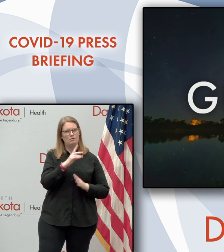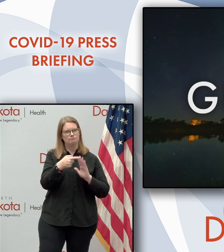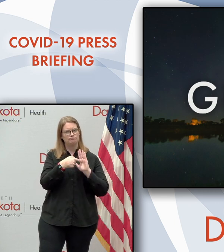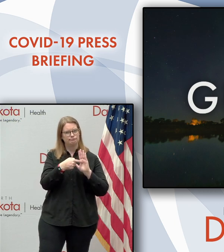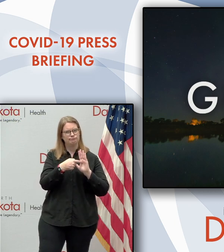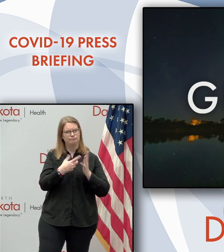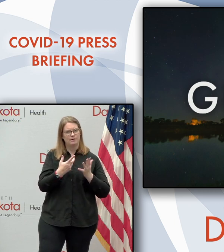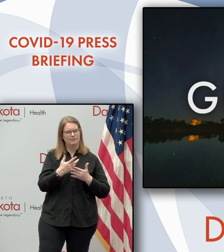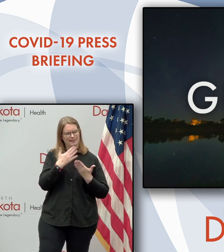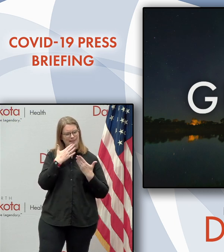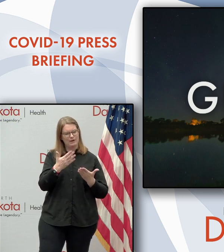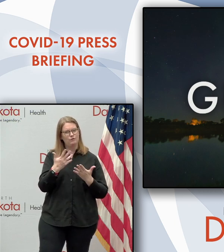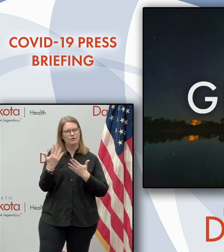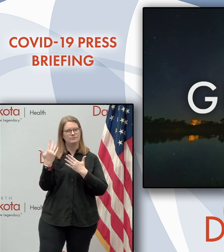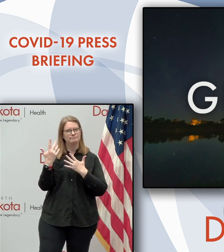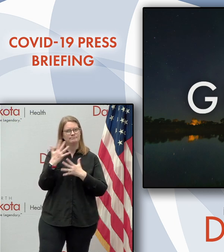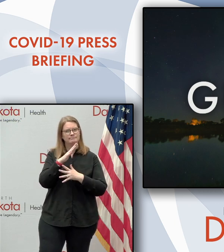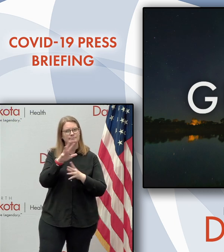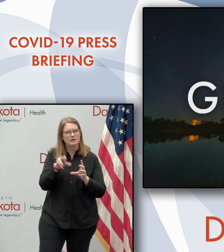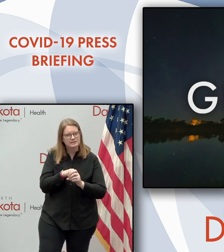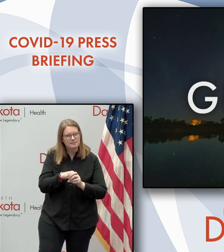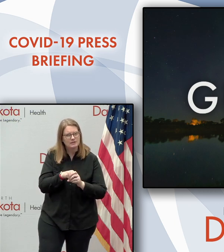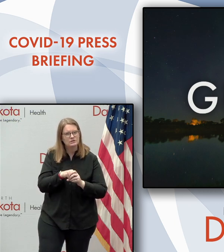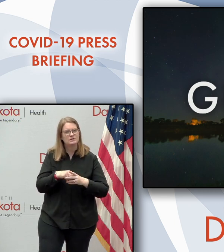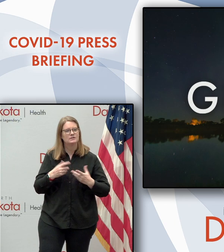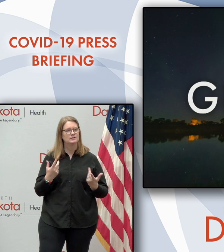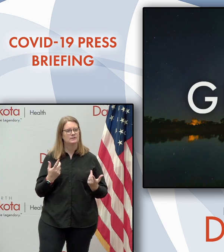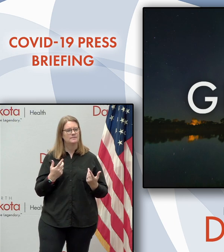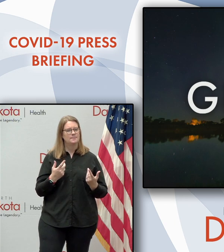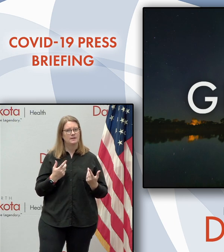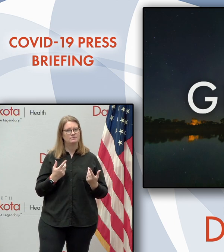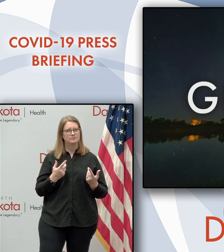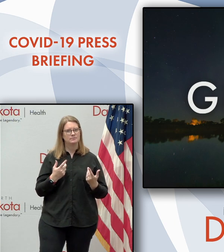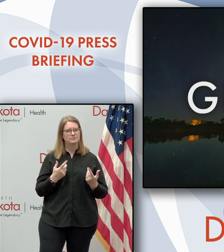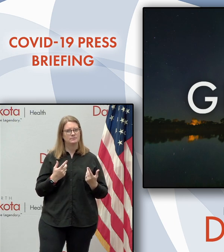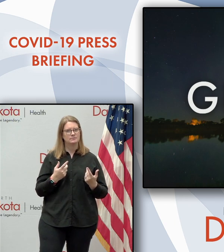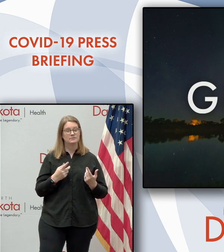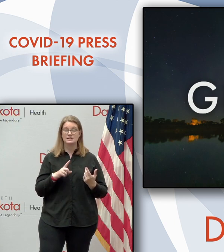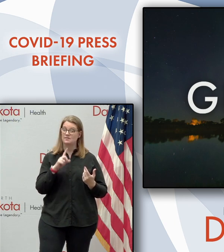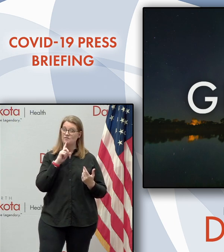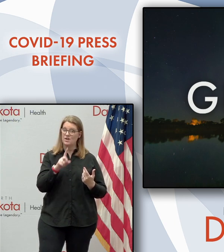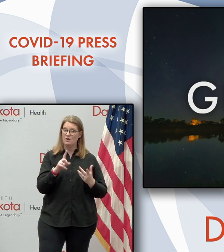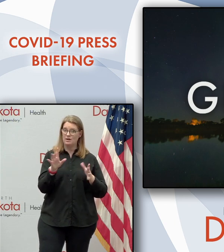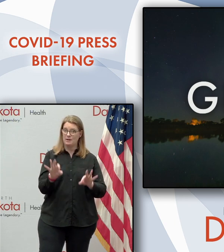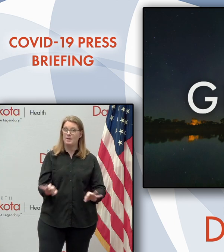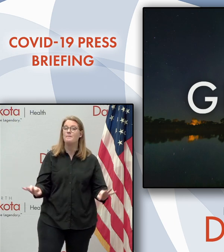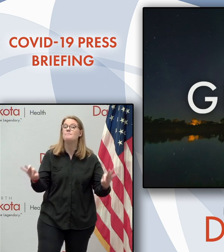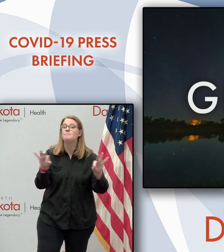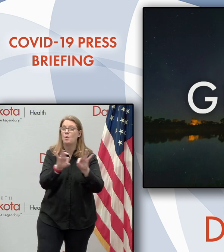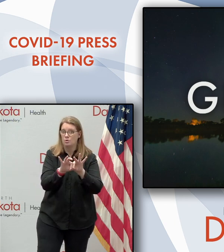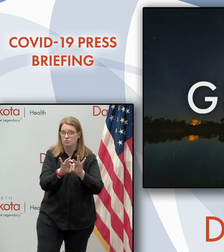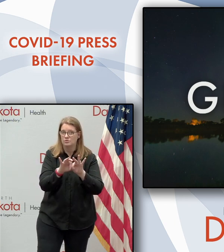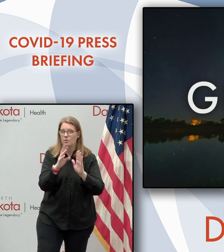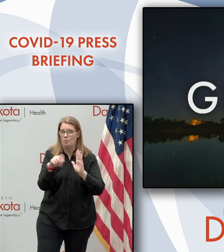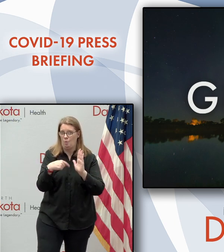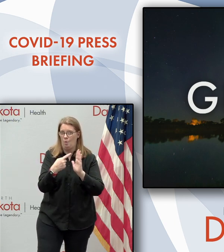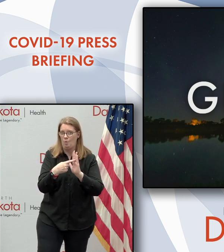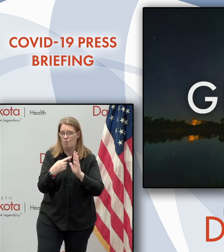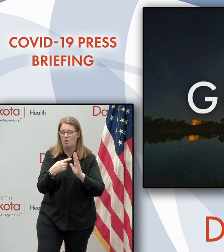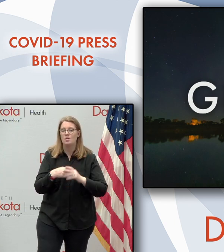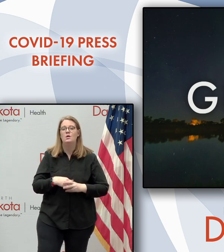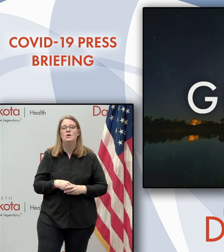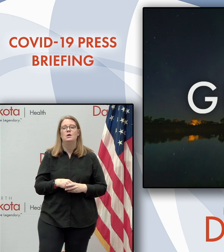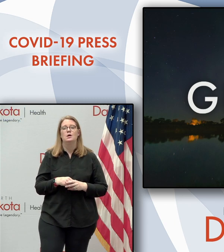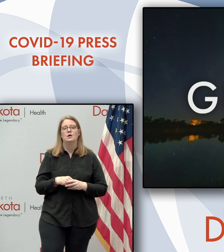country. And your participation in voting plays an invaluable role. We